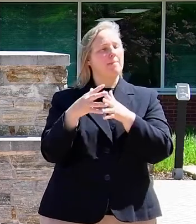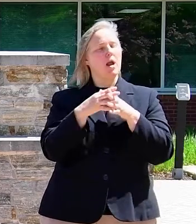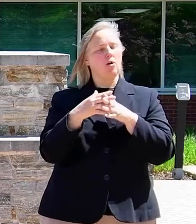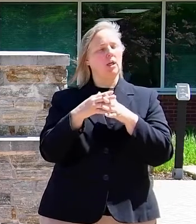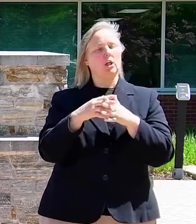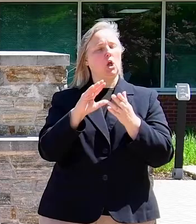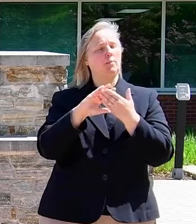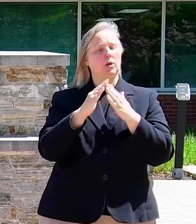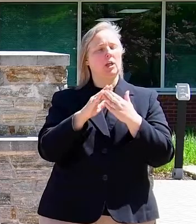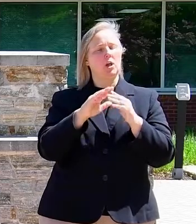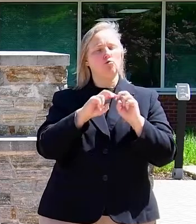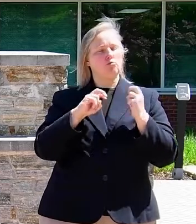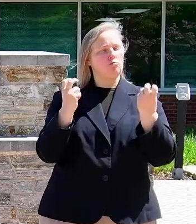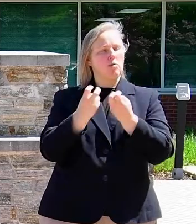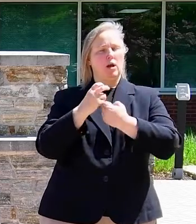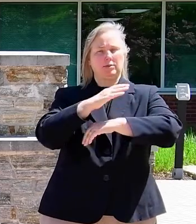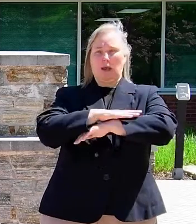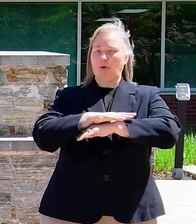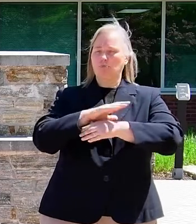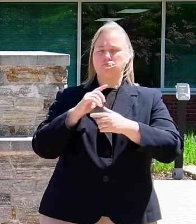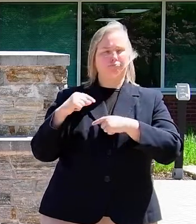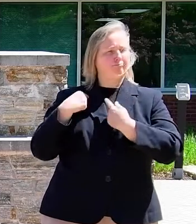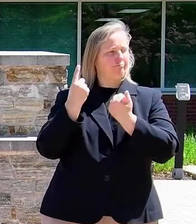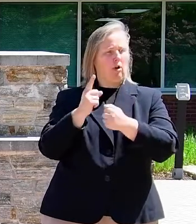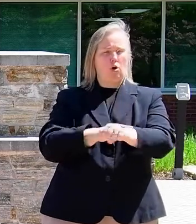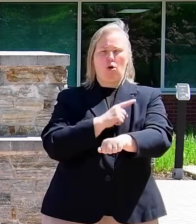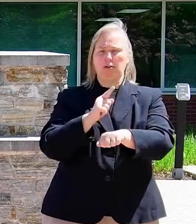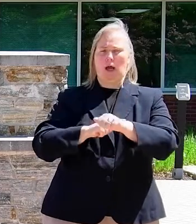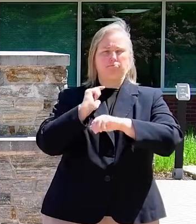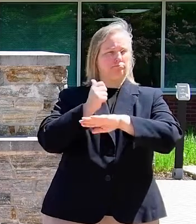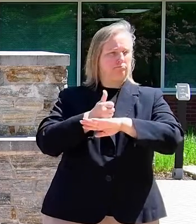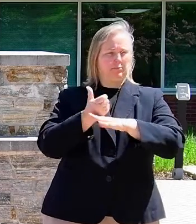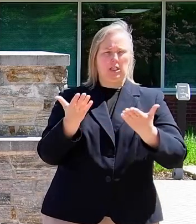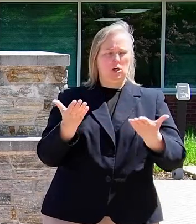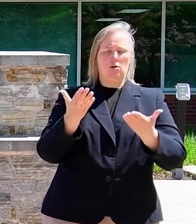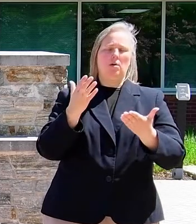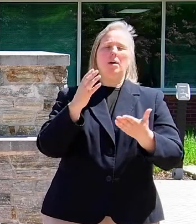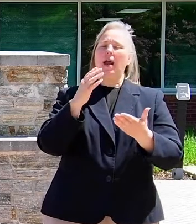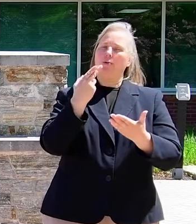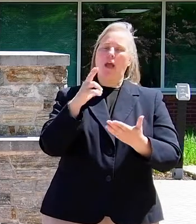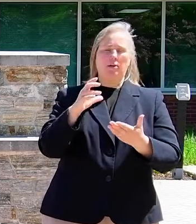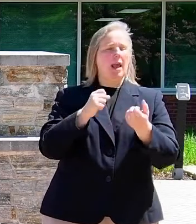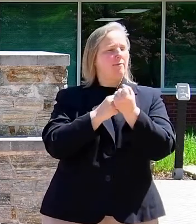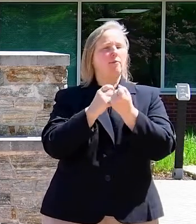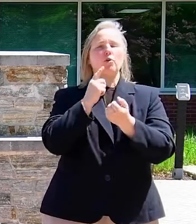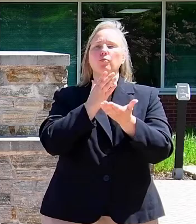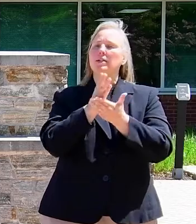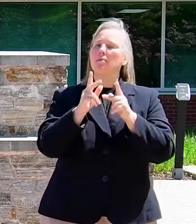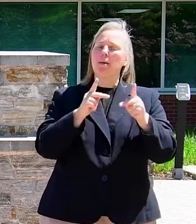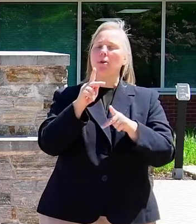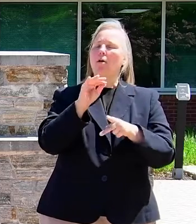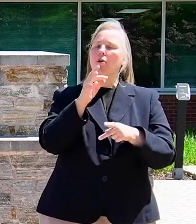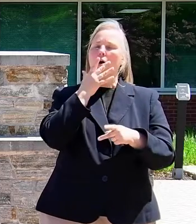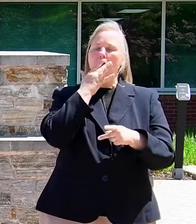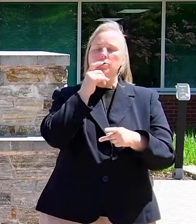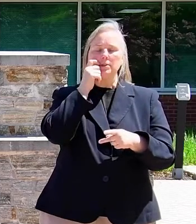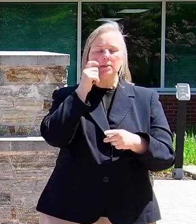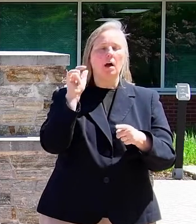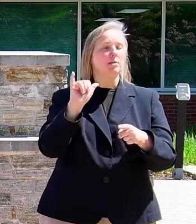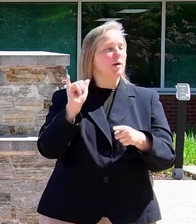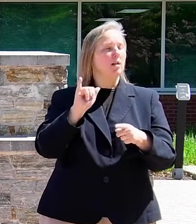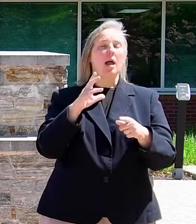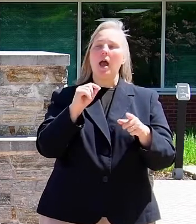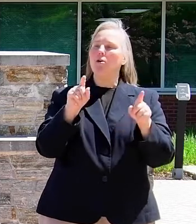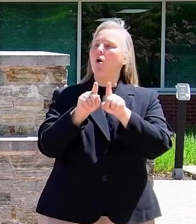Roundtable, a long-standing organization in Howard County, again, advocating for rights of people of color as well. But more importantly, I